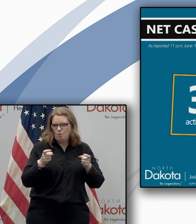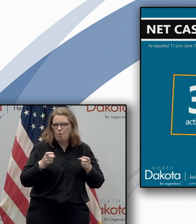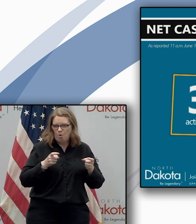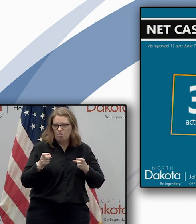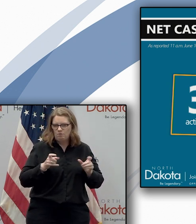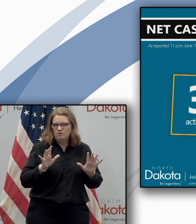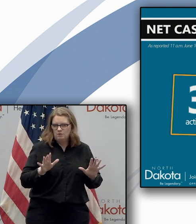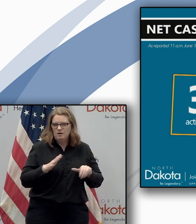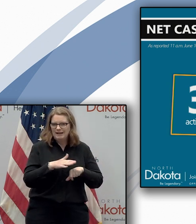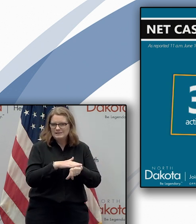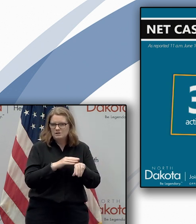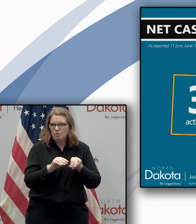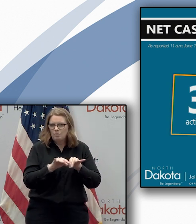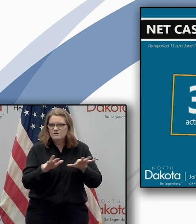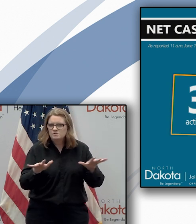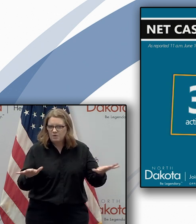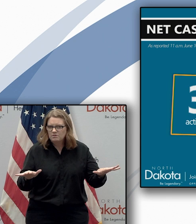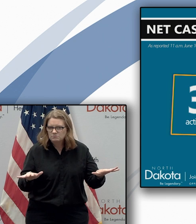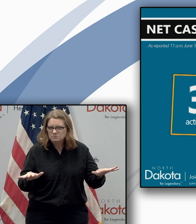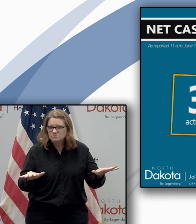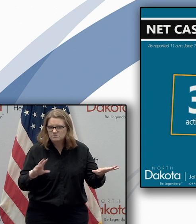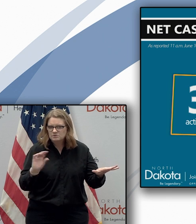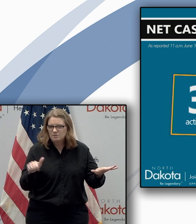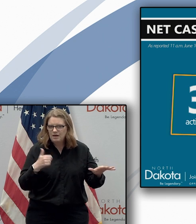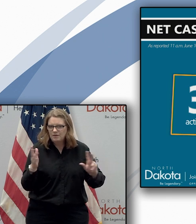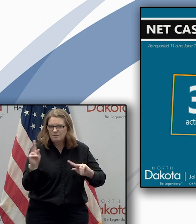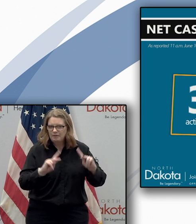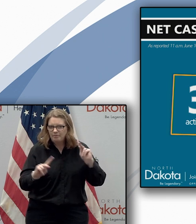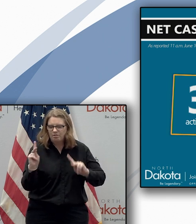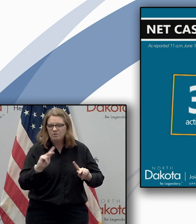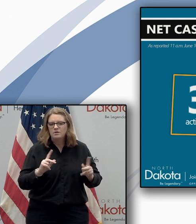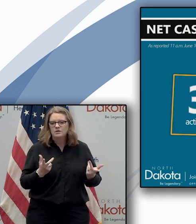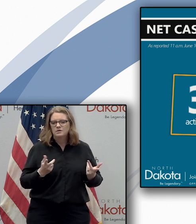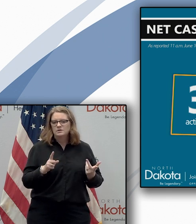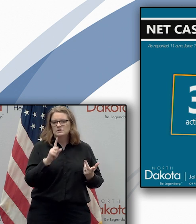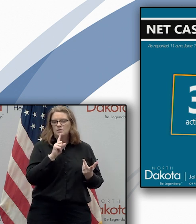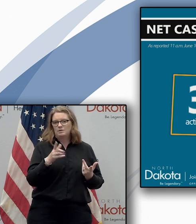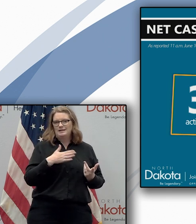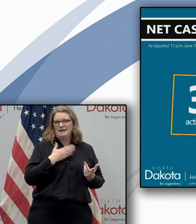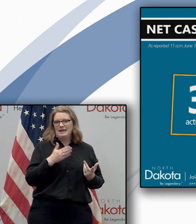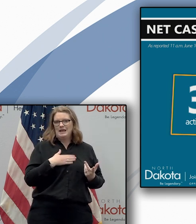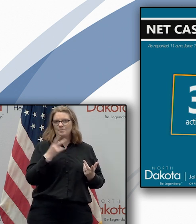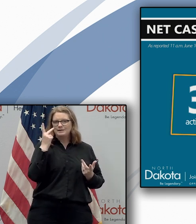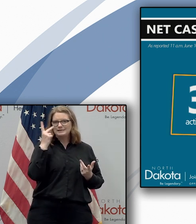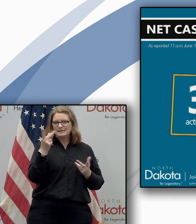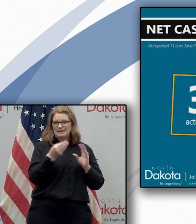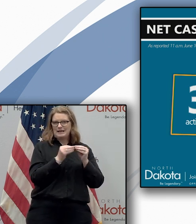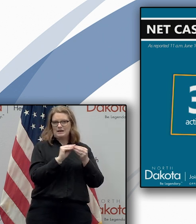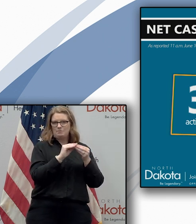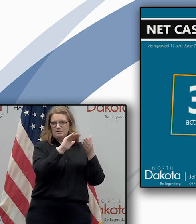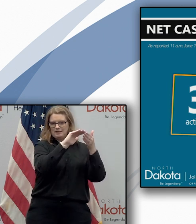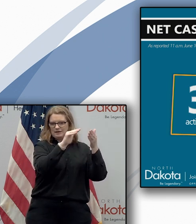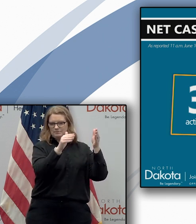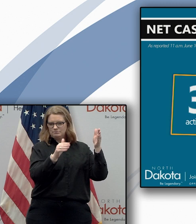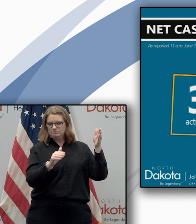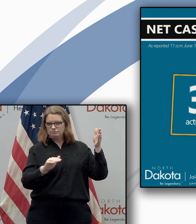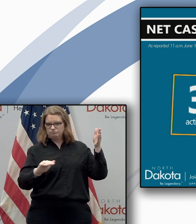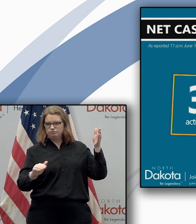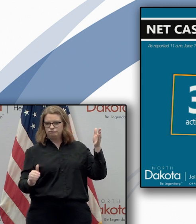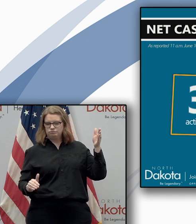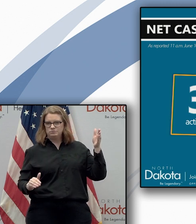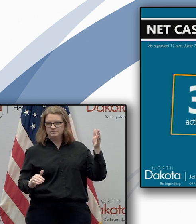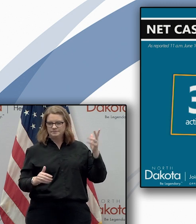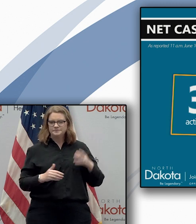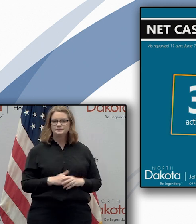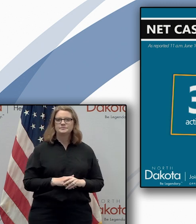uh the spread of other people uh becoming infected so nice to see that number coming down uh well down from